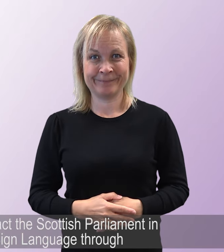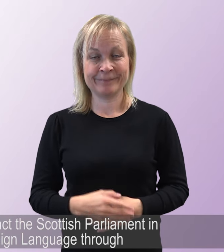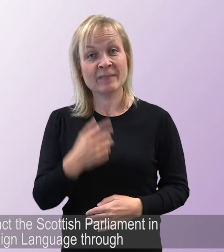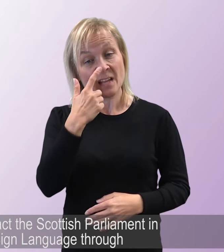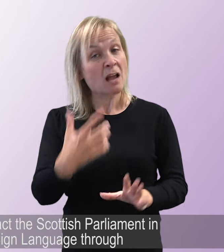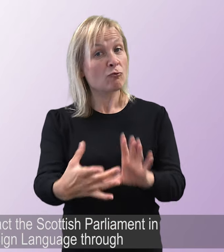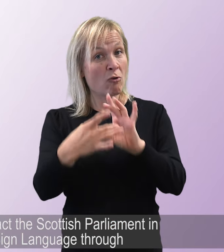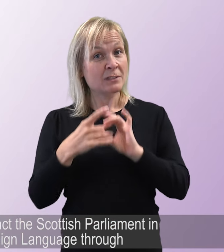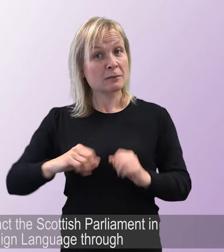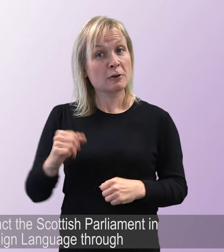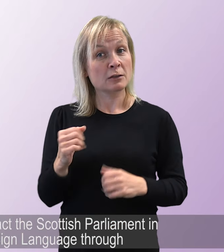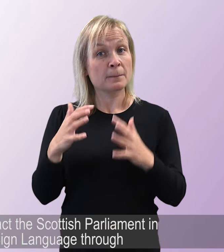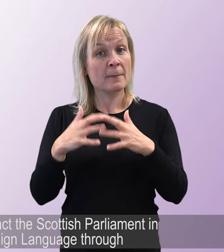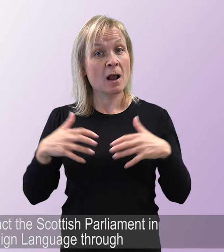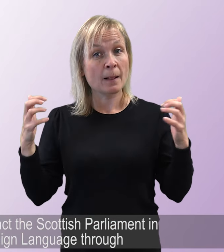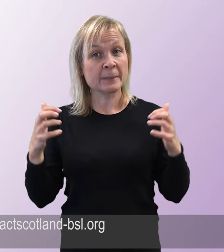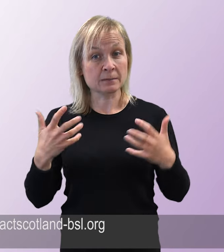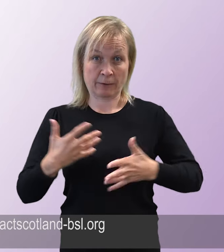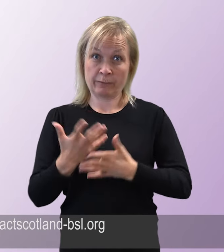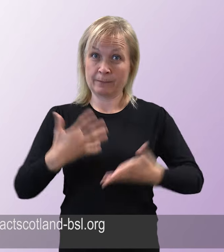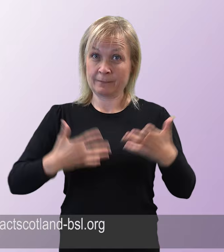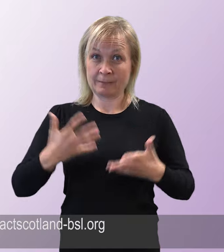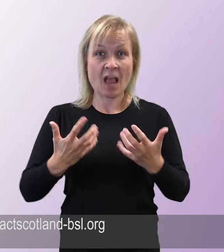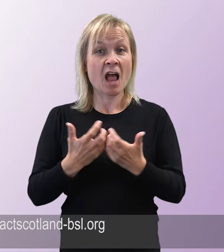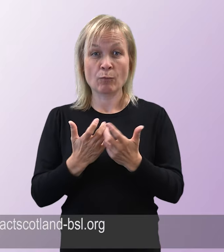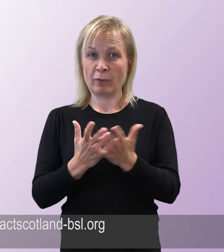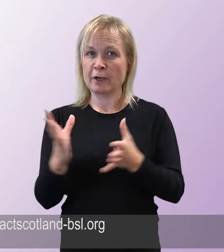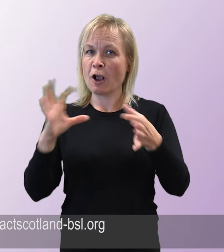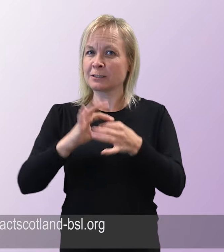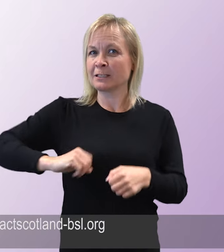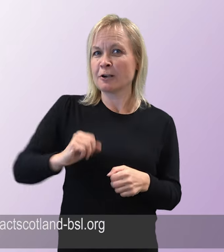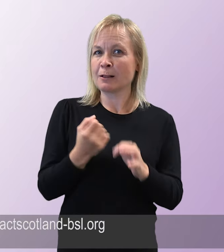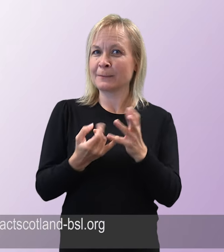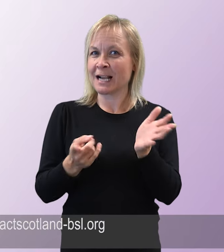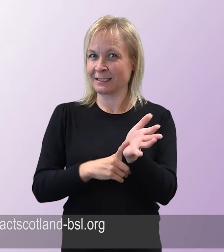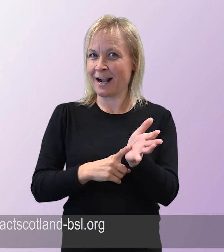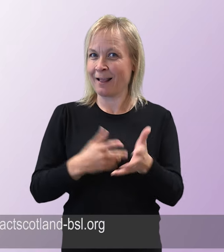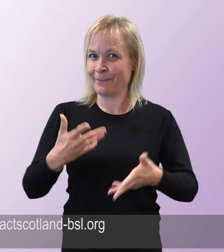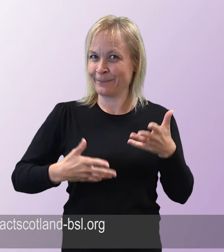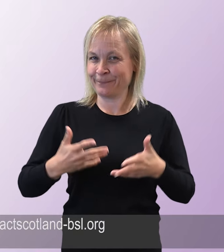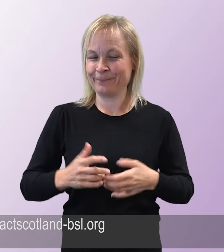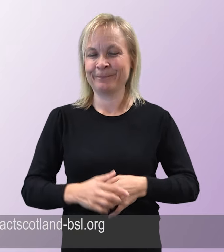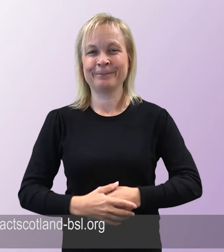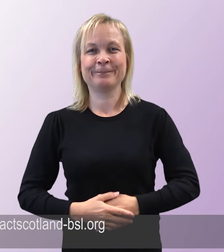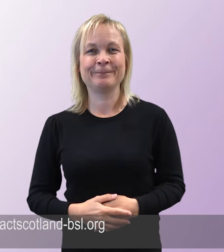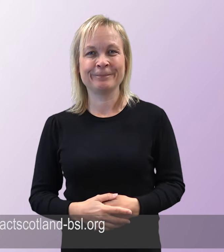can contact the Scottish Parliament in British Sign Language through contactscotland-bsl.org www